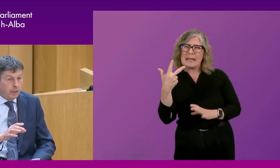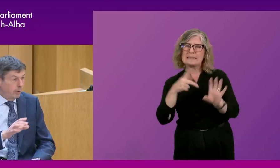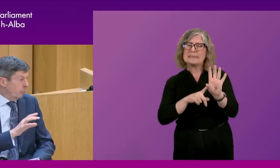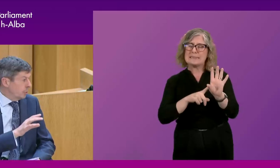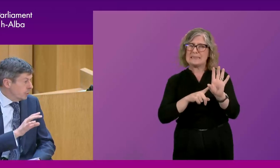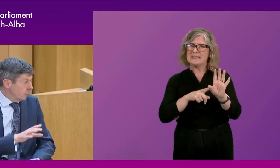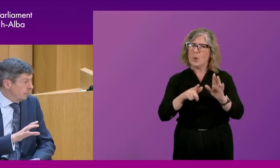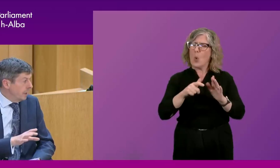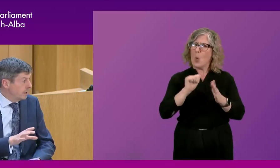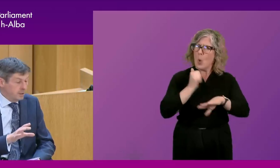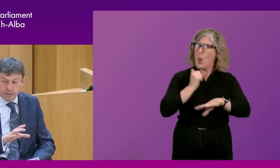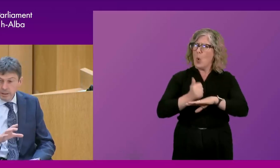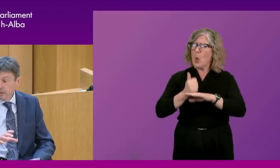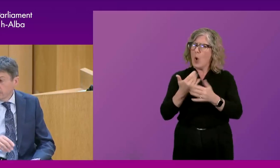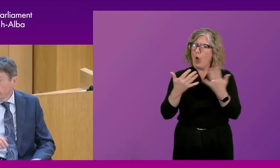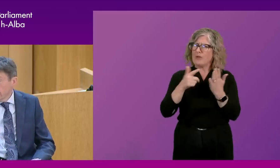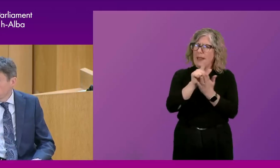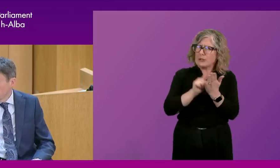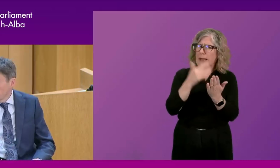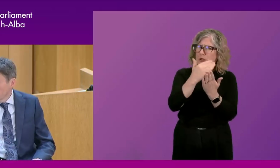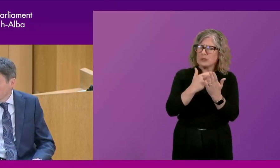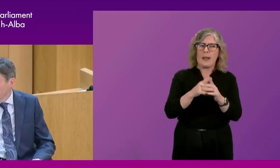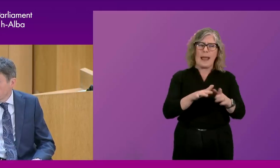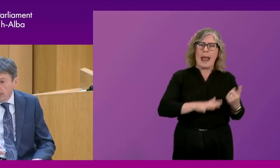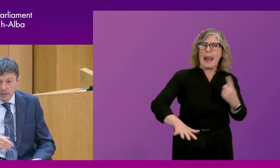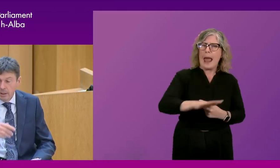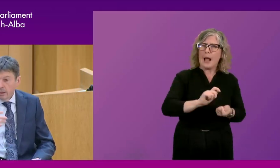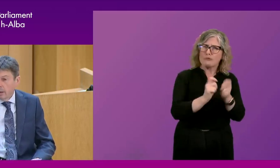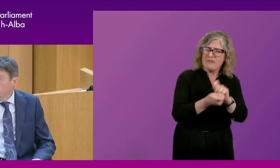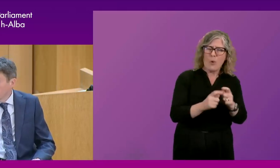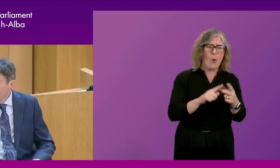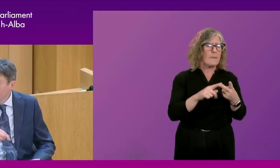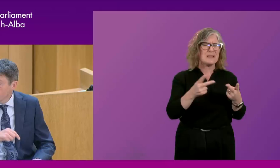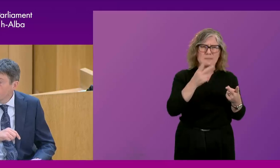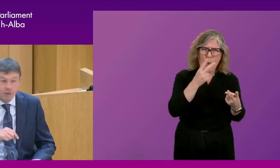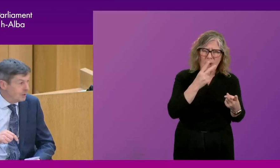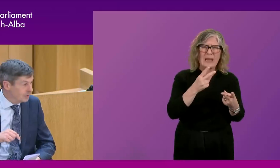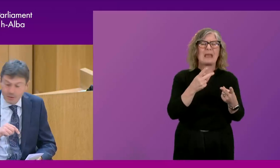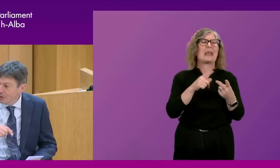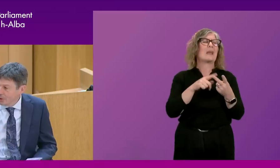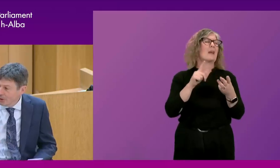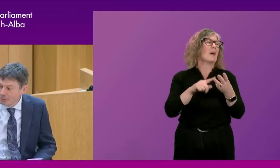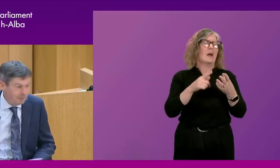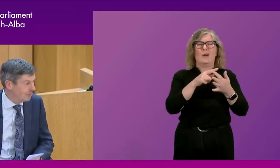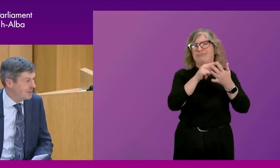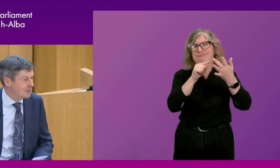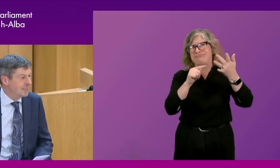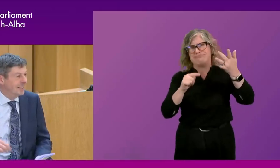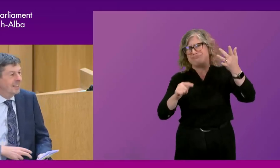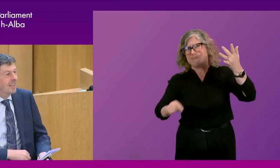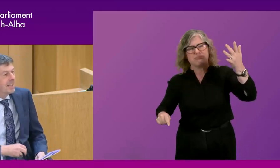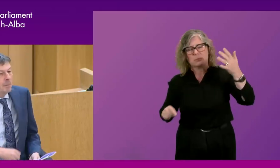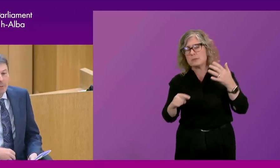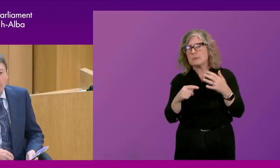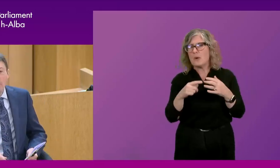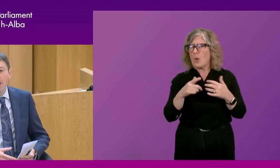uh, which was tremendously successful. The Land Reform Act, the Smoking Act, abolition of Pindings and Warrant Sales. They're just gonna chuck up and then for Esther's